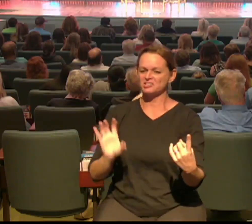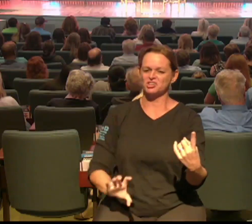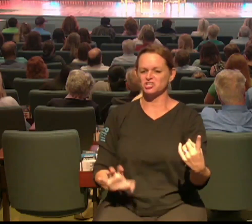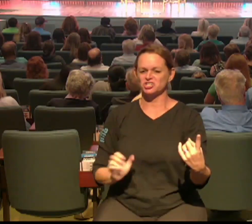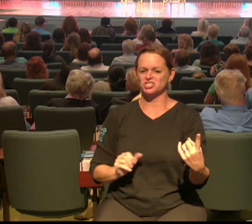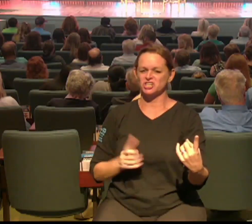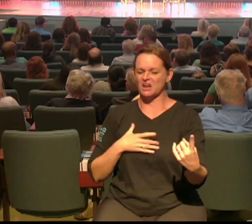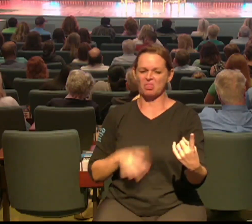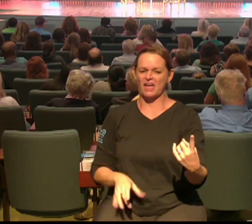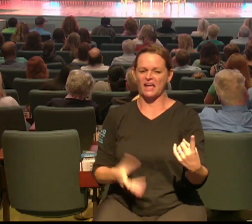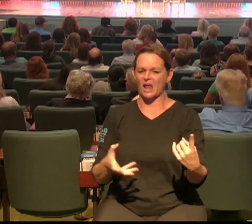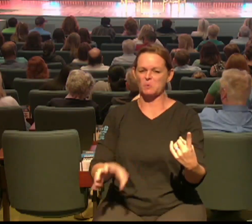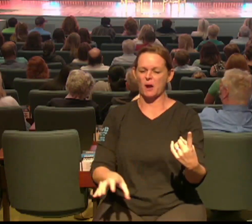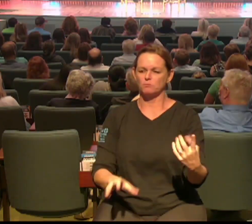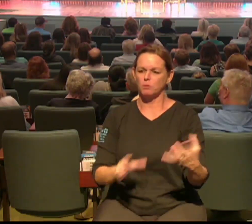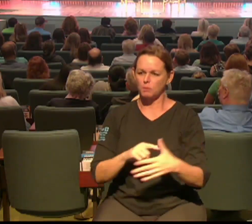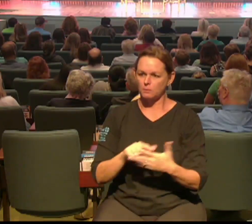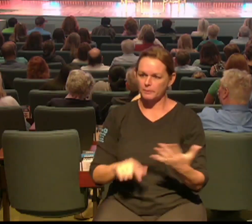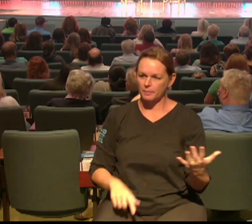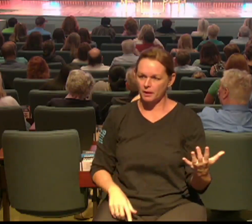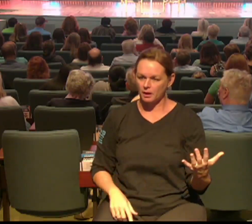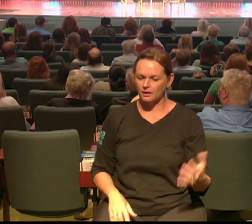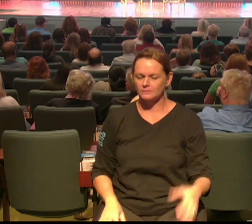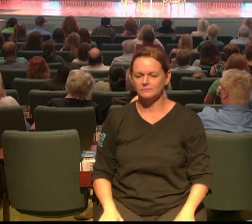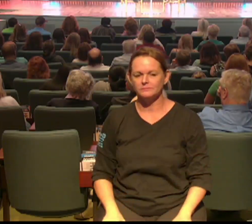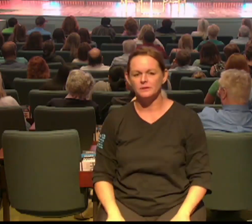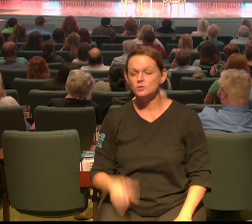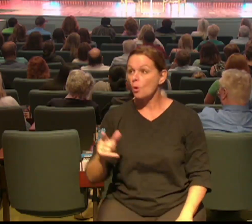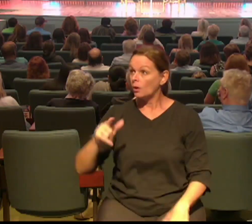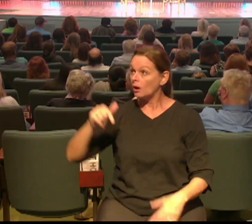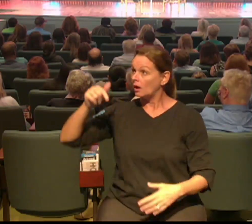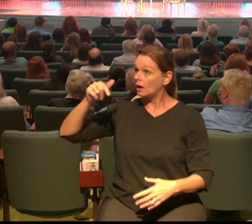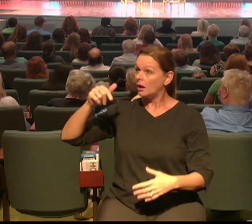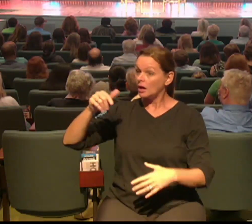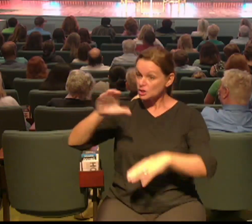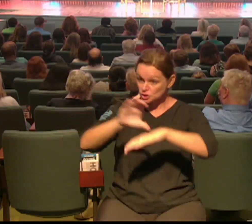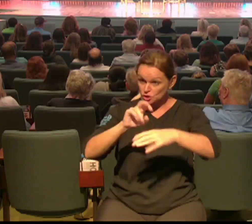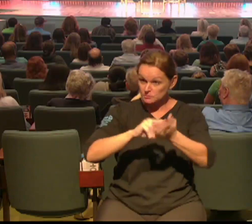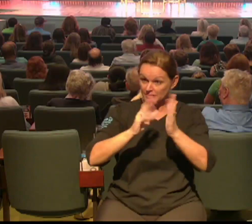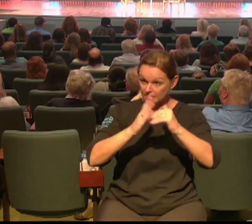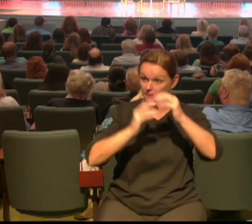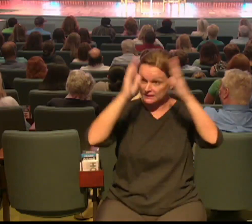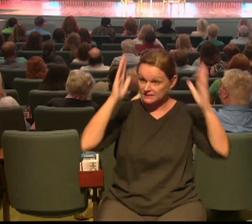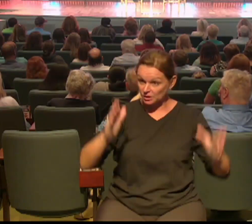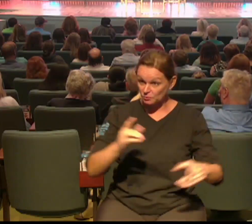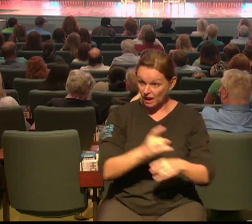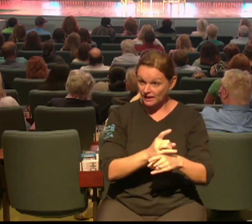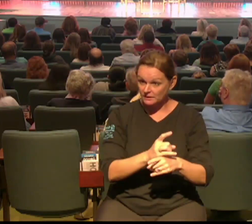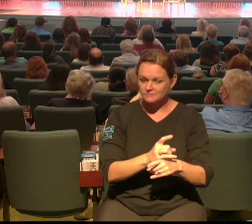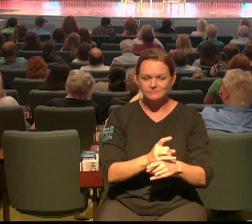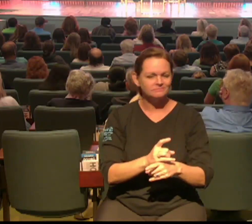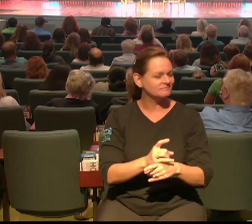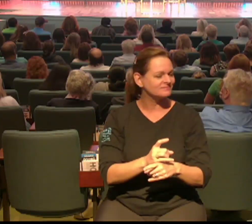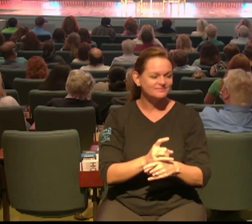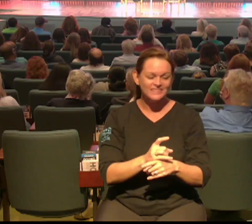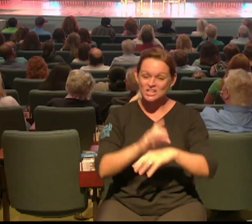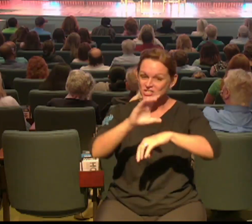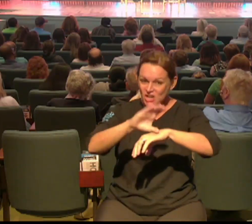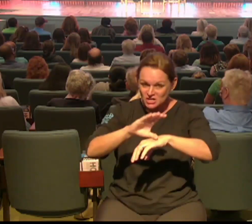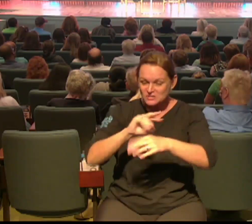not a building is not a church that it's a family that's one of the metaphors that Paul uses he also uses the metaphor of